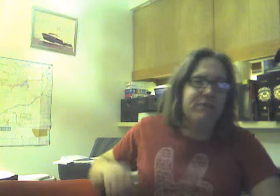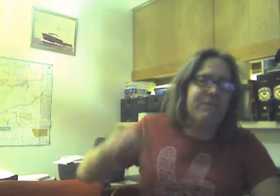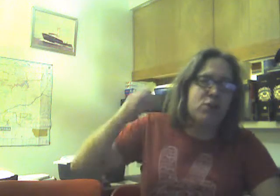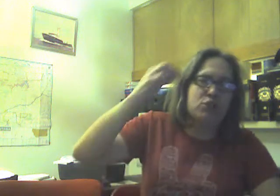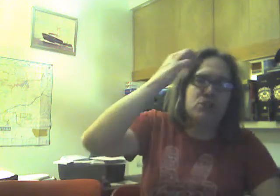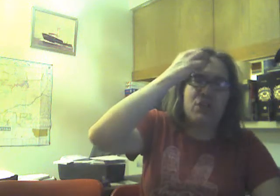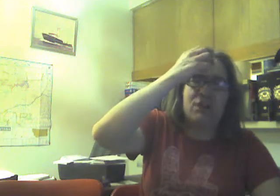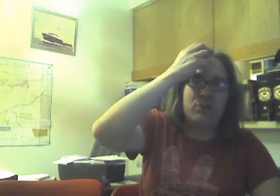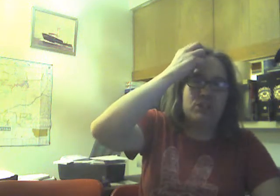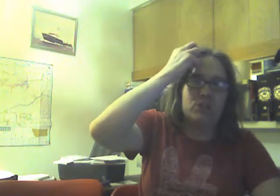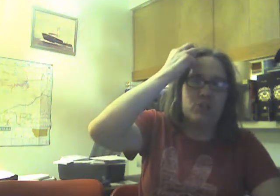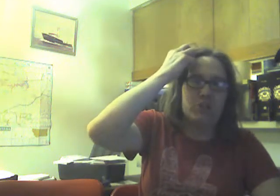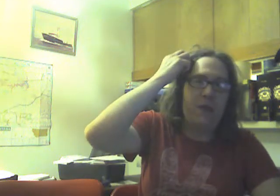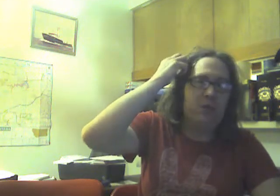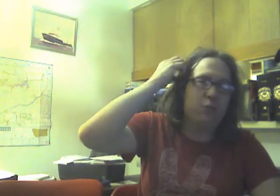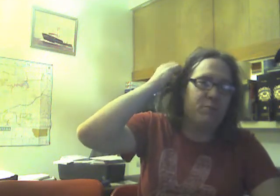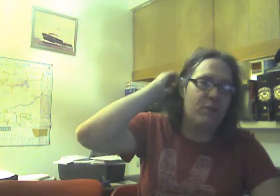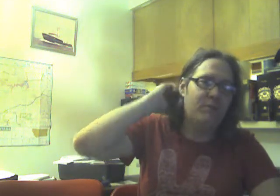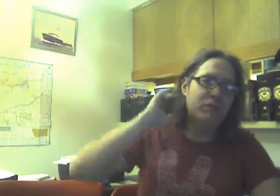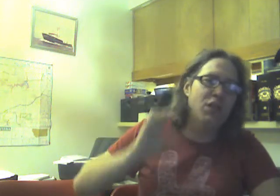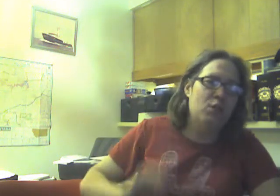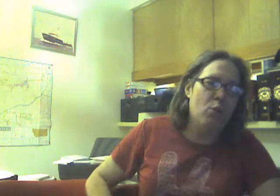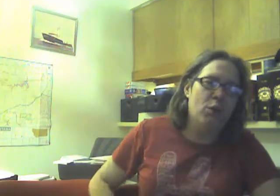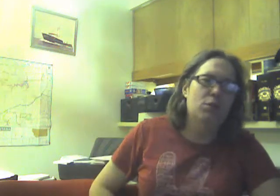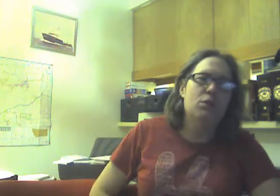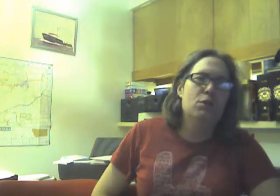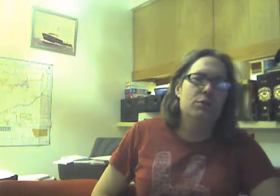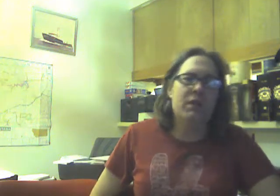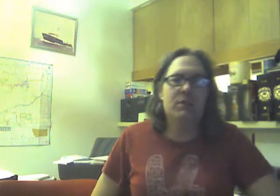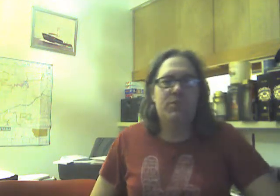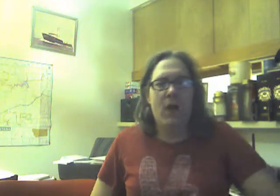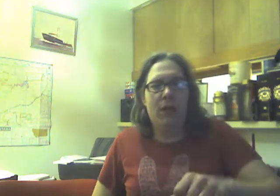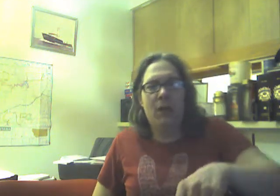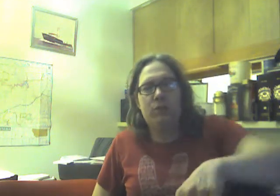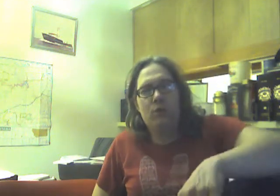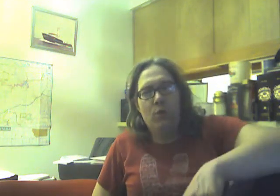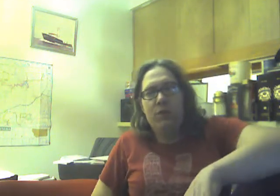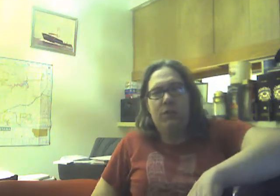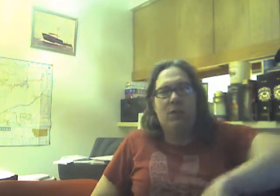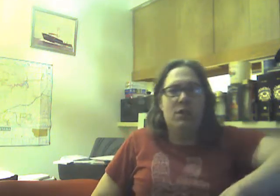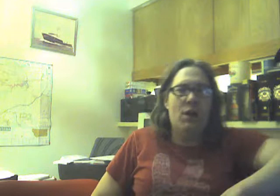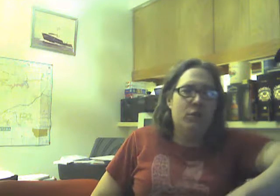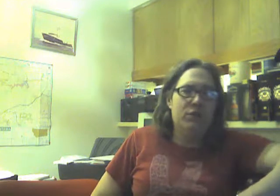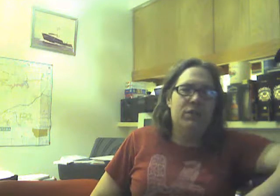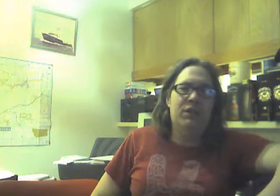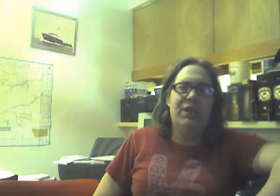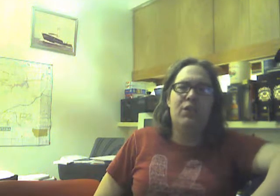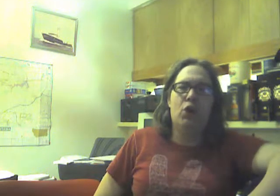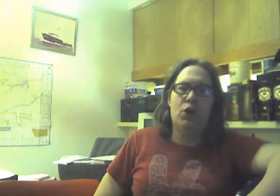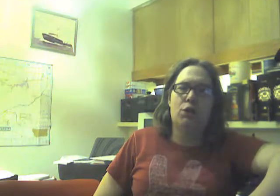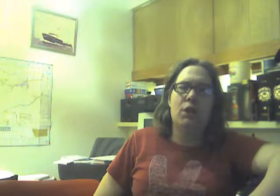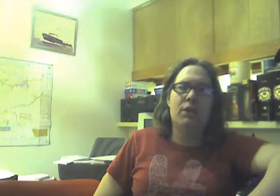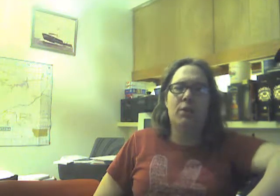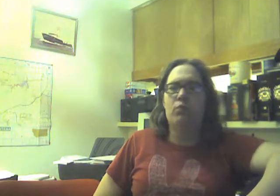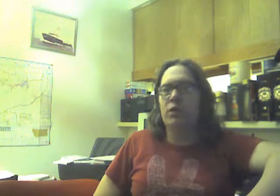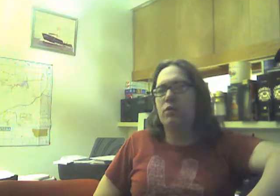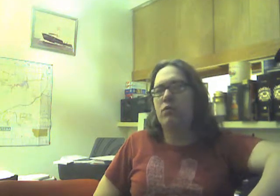first, not transgender patients, but if it's equal, then it's fine. I just don't want to see the elderly getting hurt and then we, the